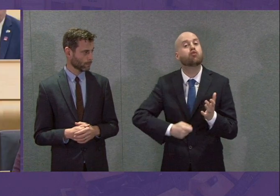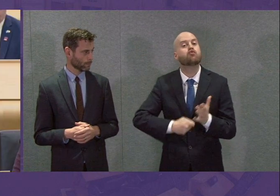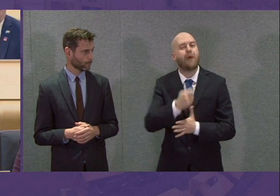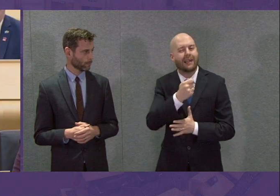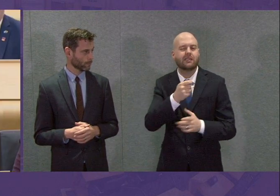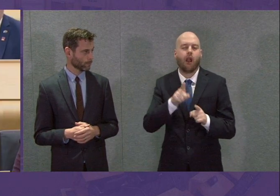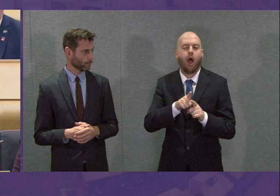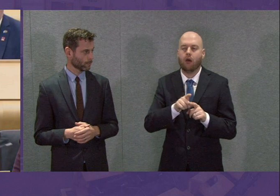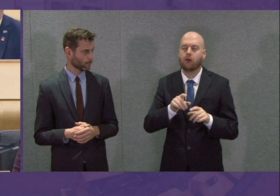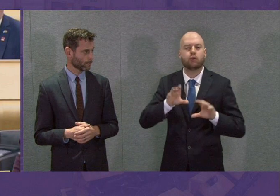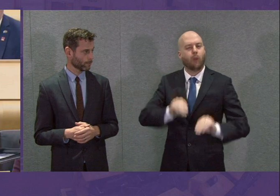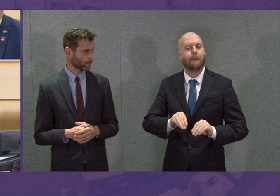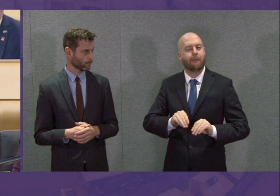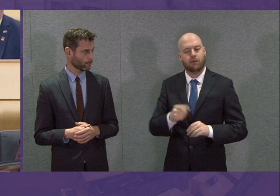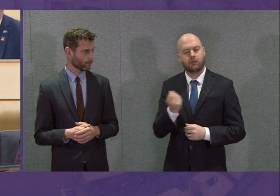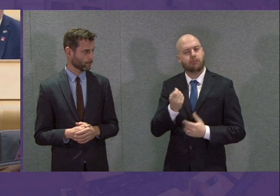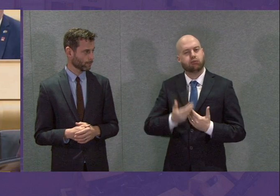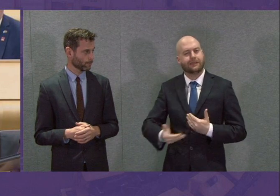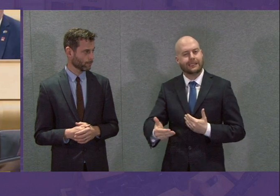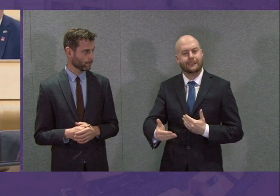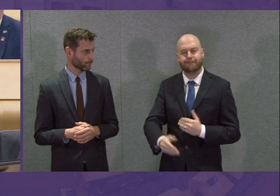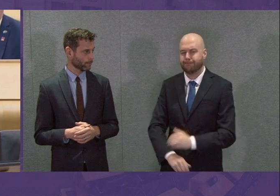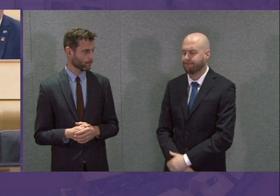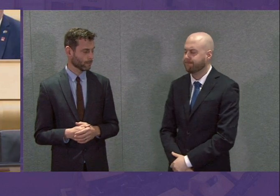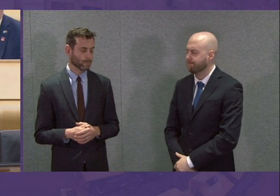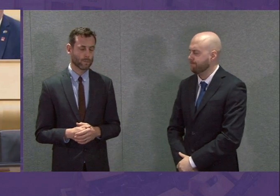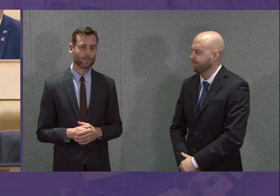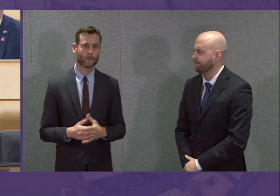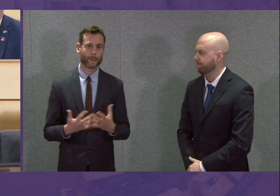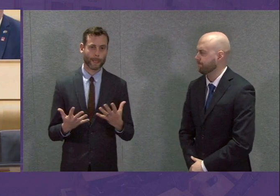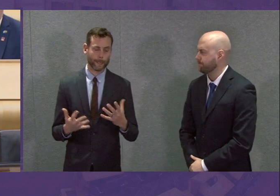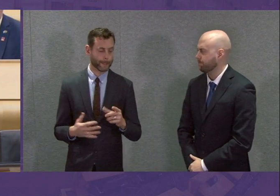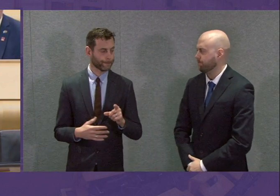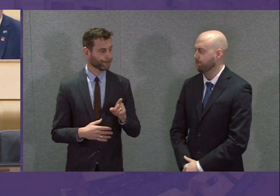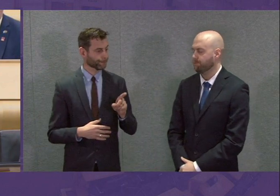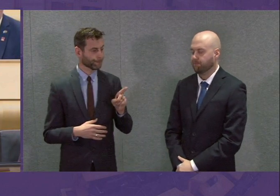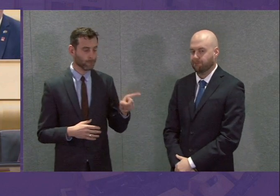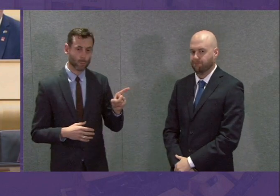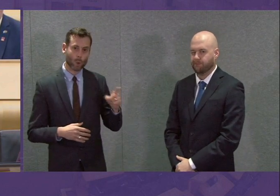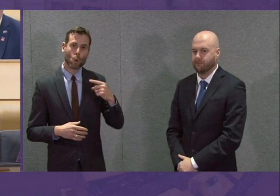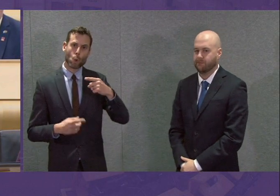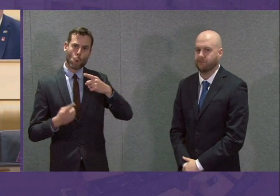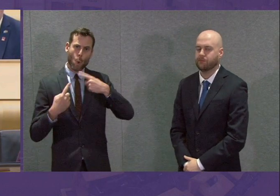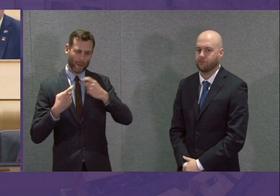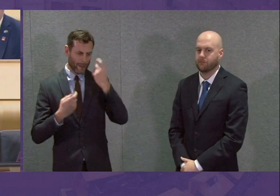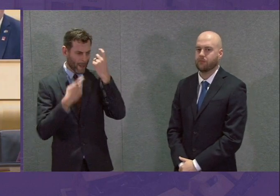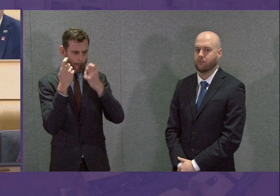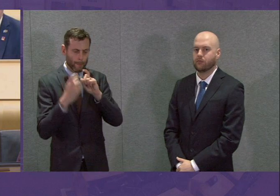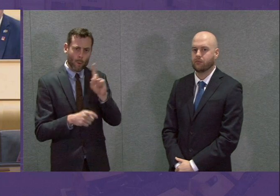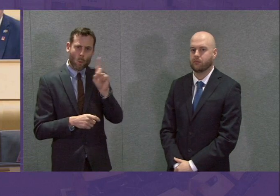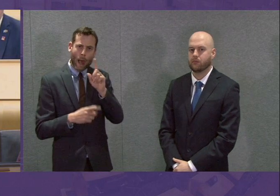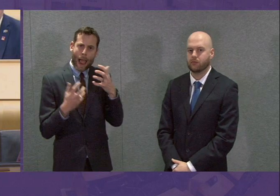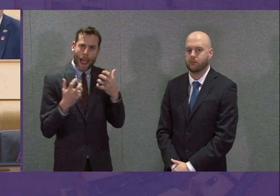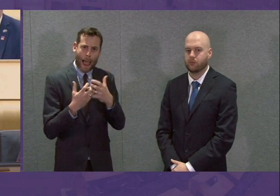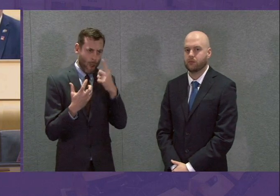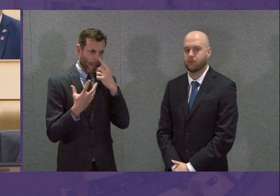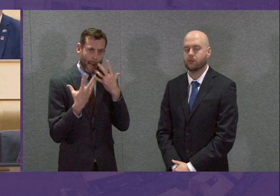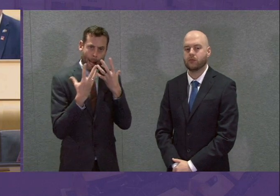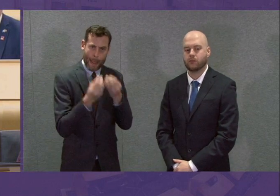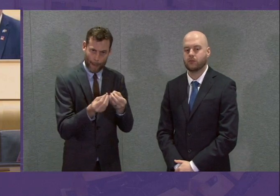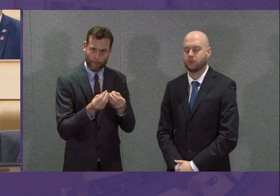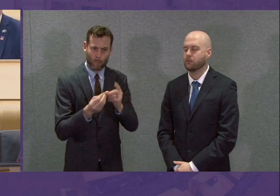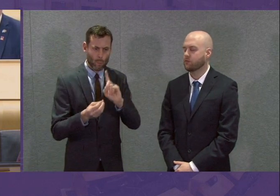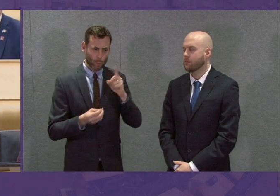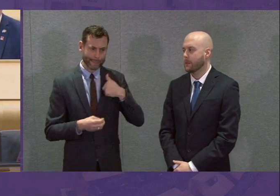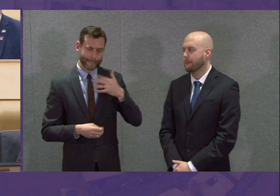Minister. Well, will continue to look at the action we can take and need to take. I rule nothing out